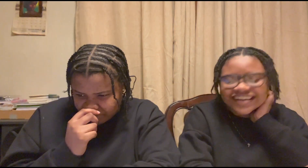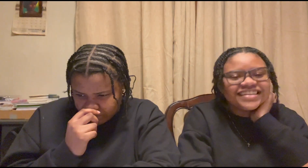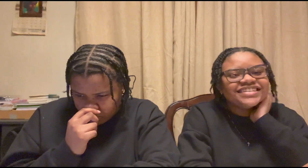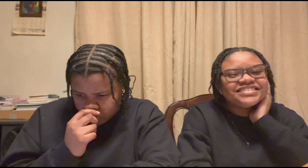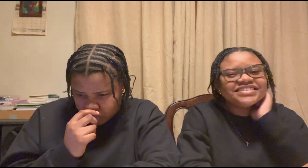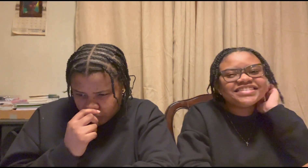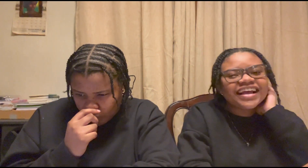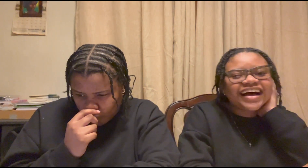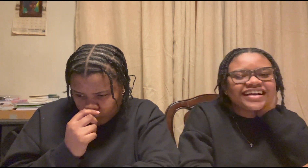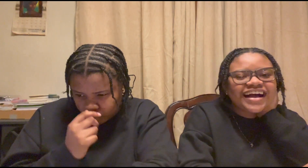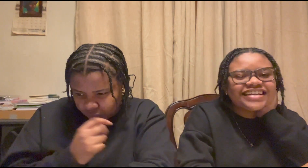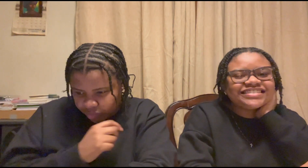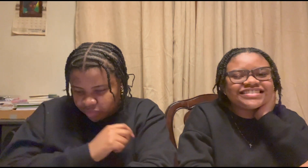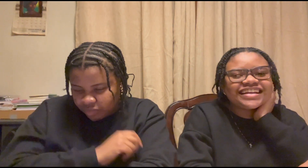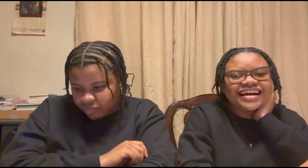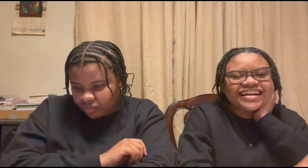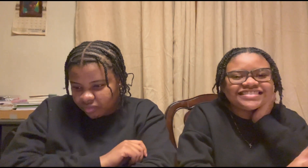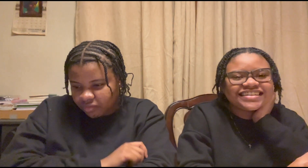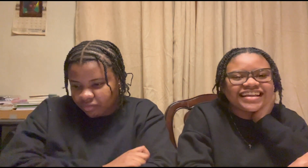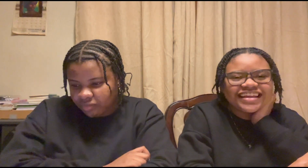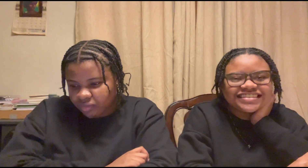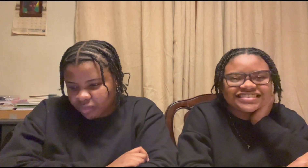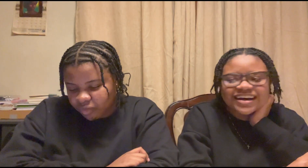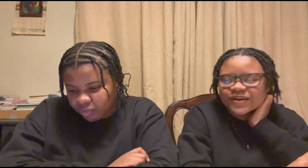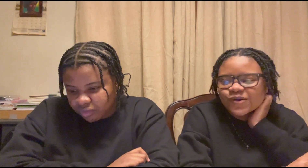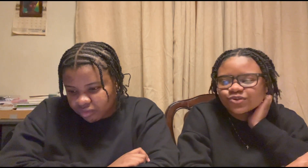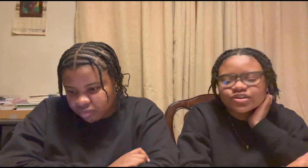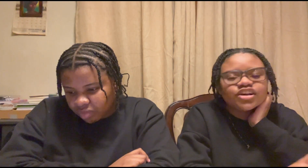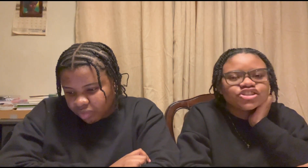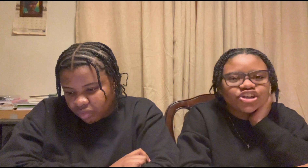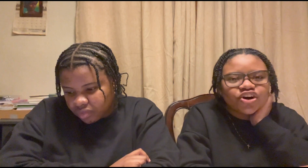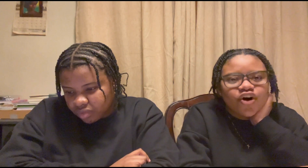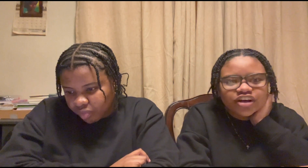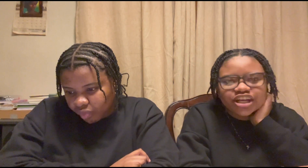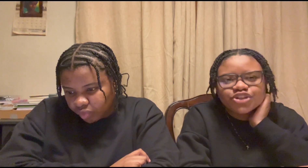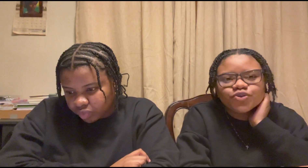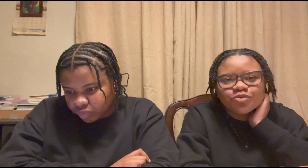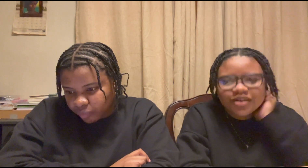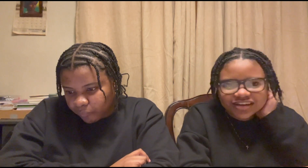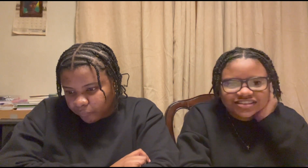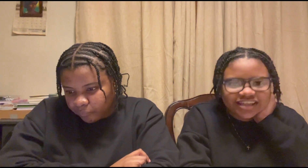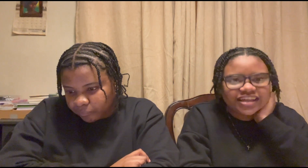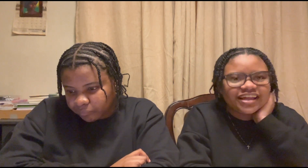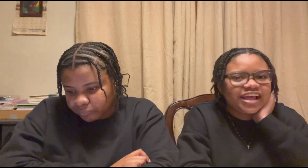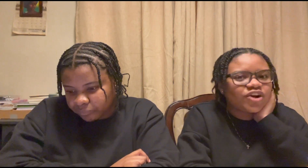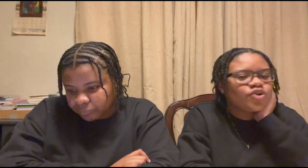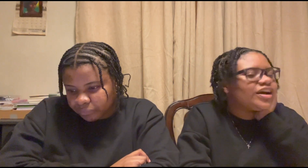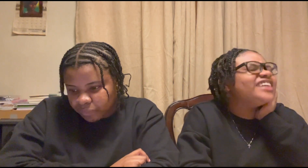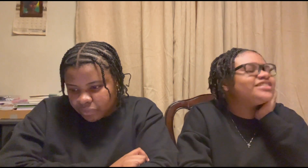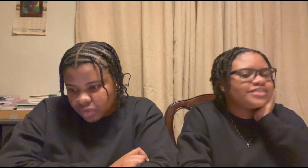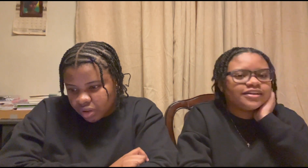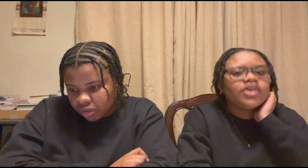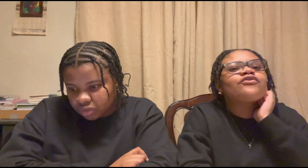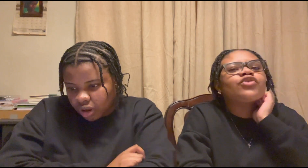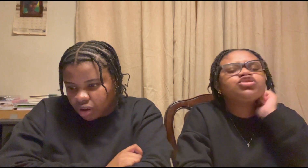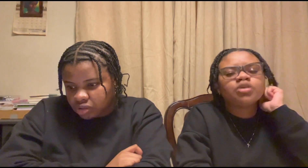she said i guys she said iceland is not cold so okay you look a ticket and go to iceland for some